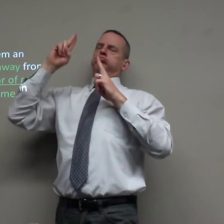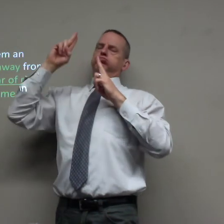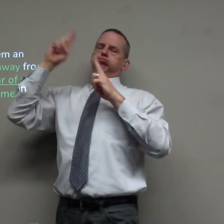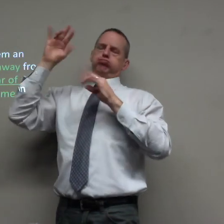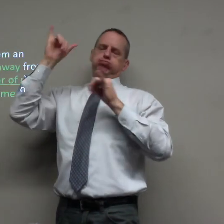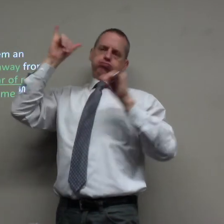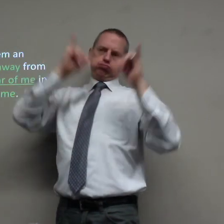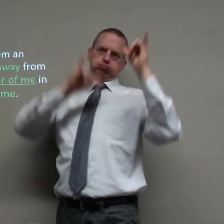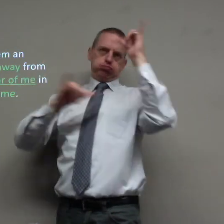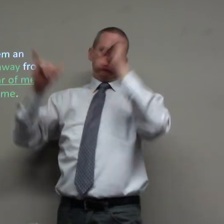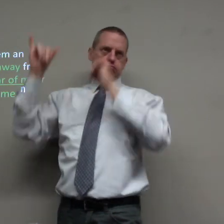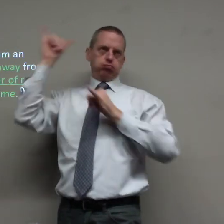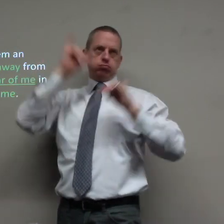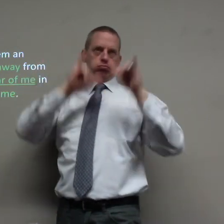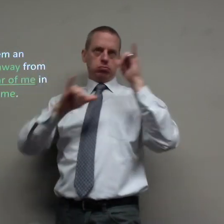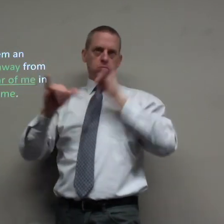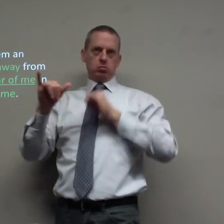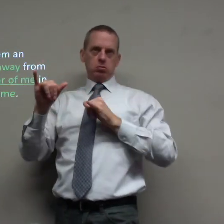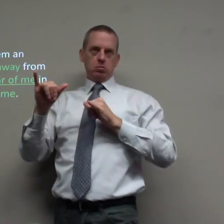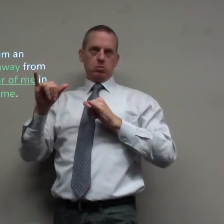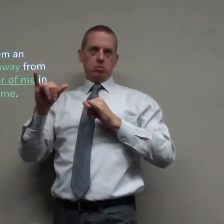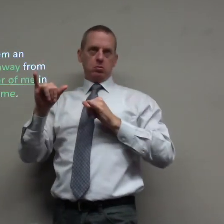so that they may not turn so